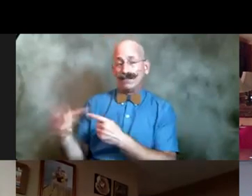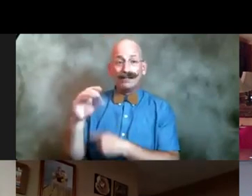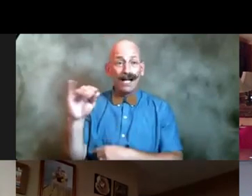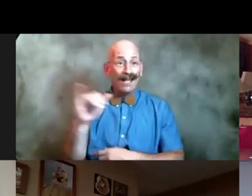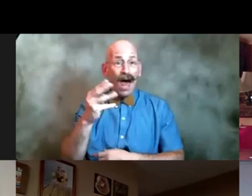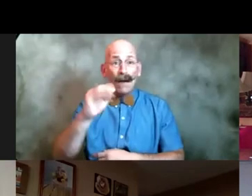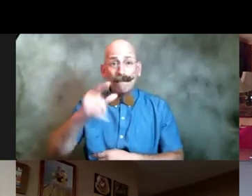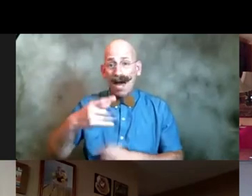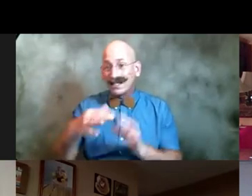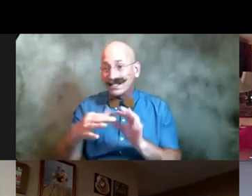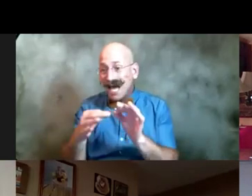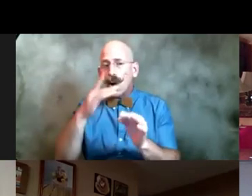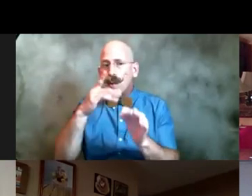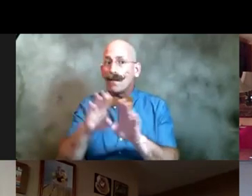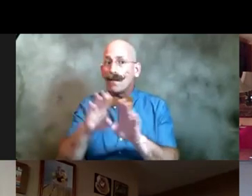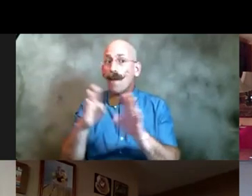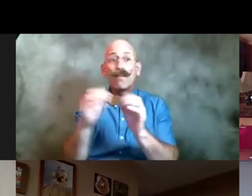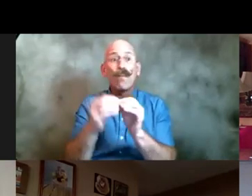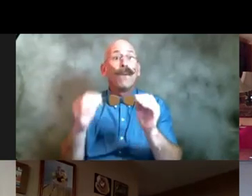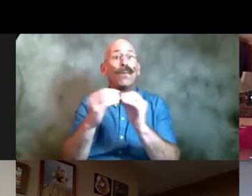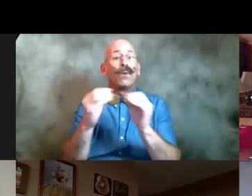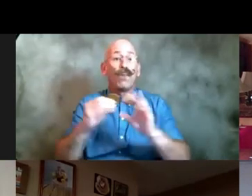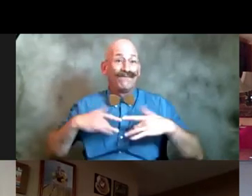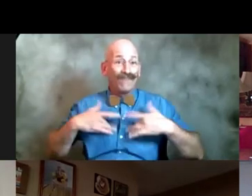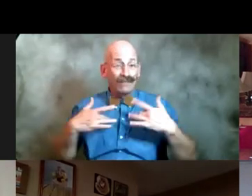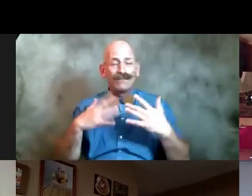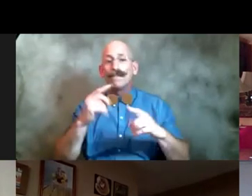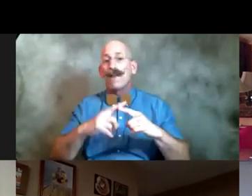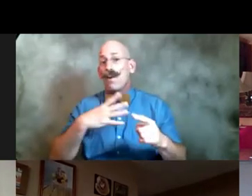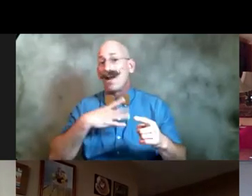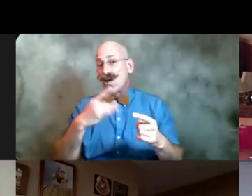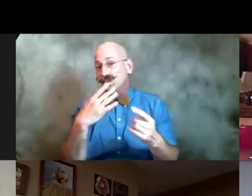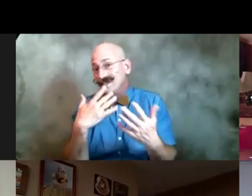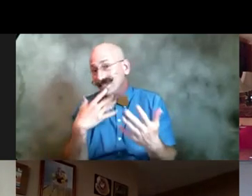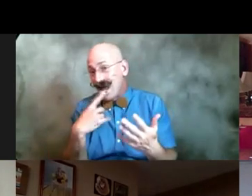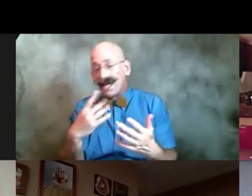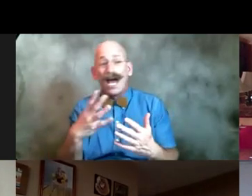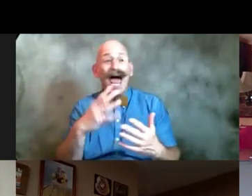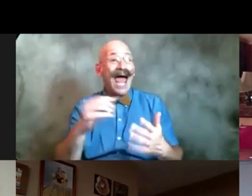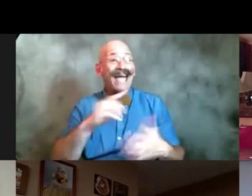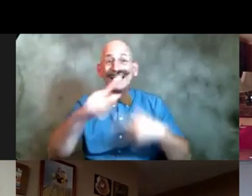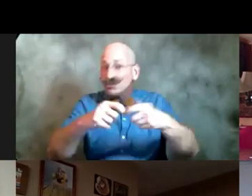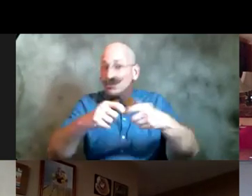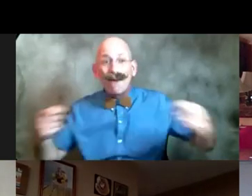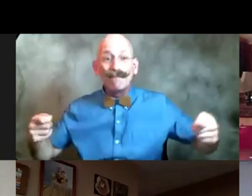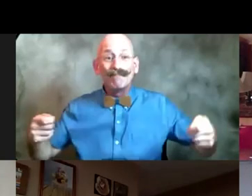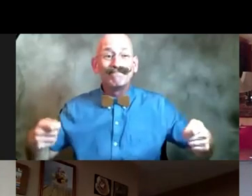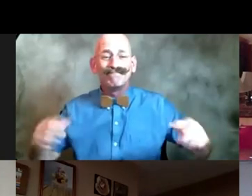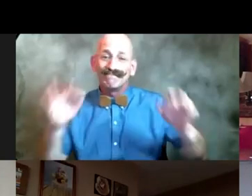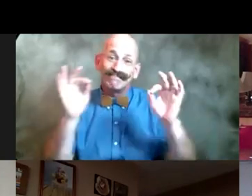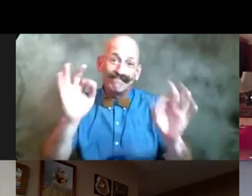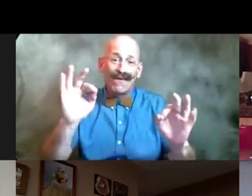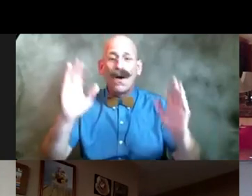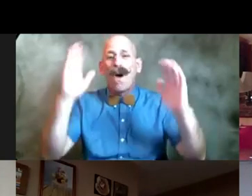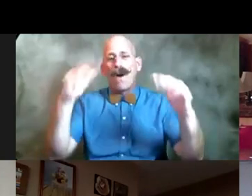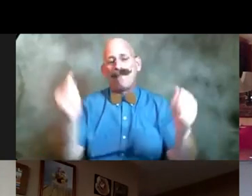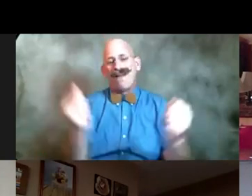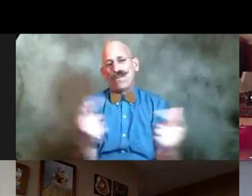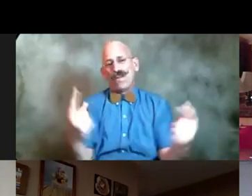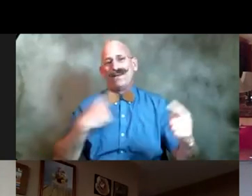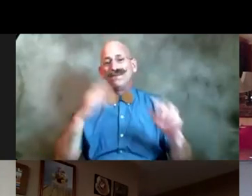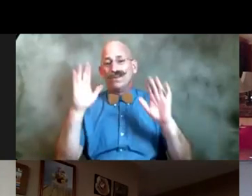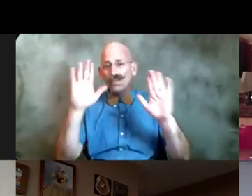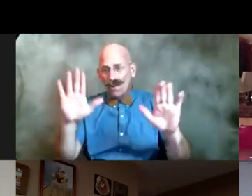we will be opening up more and more so we look forward to that but i like to say before we leave the call that it's a wrap we hope everybody has a wonderful and safe